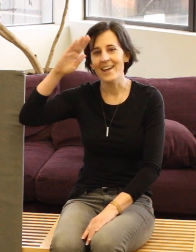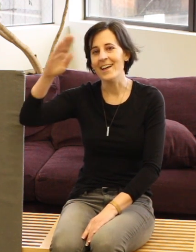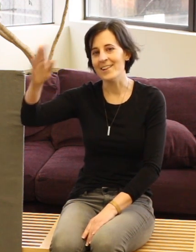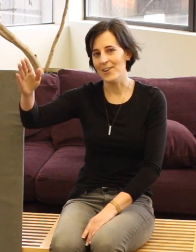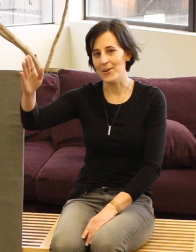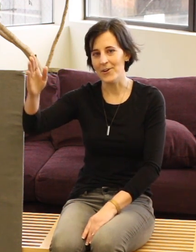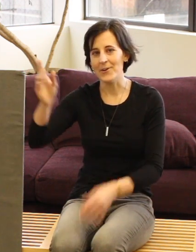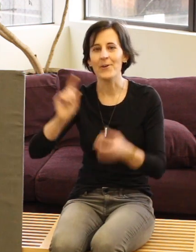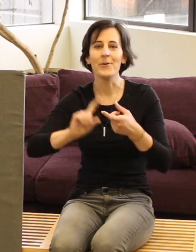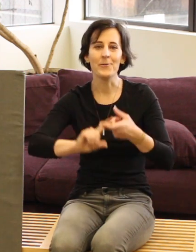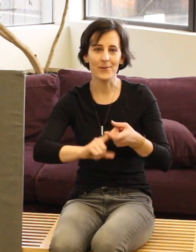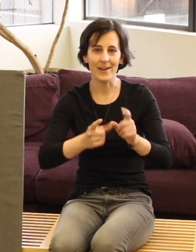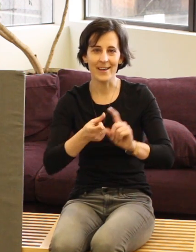Hello, friends.